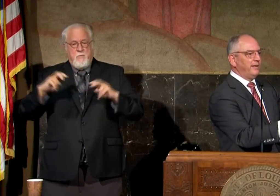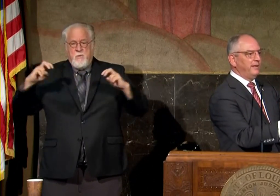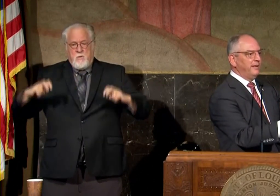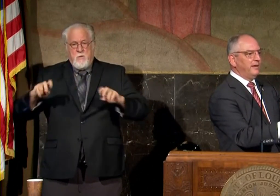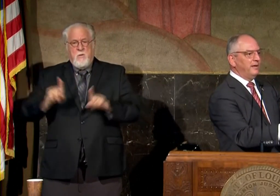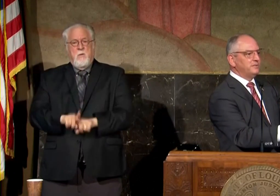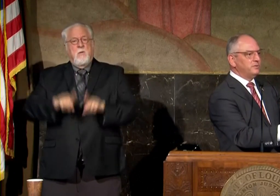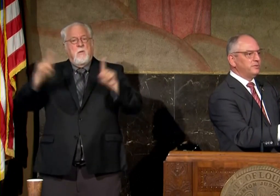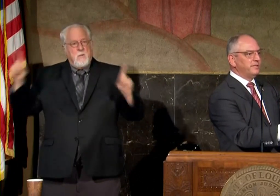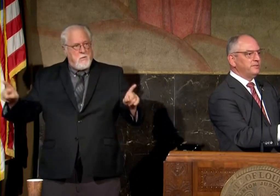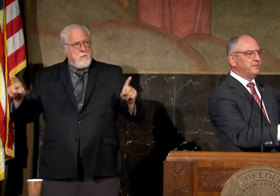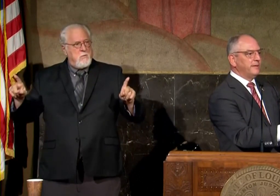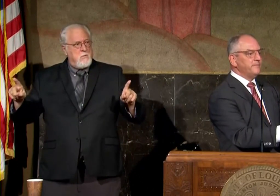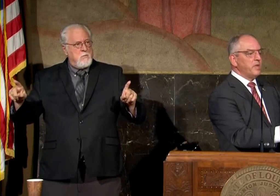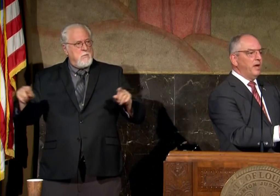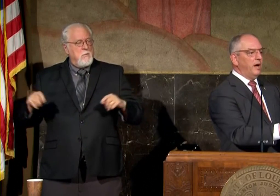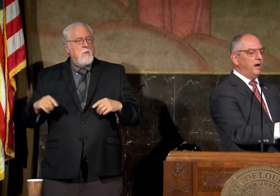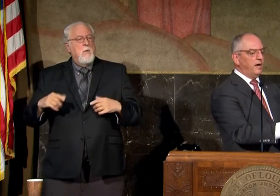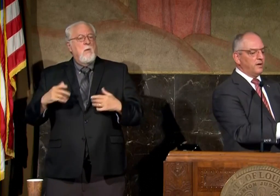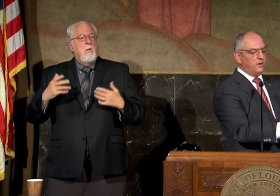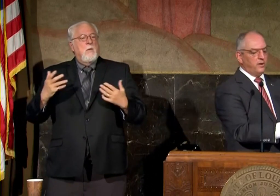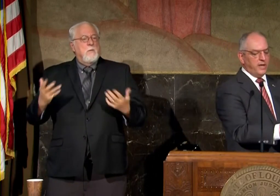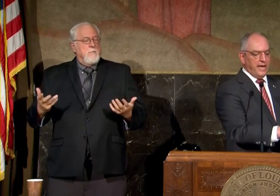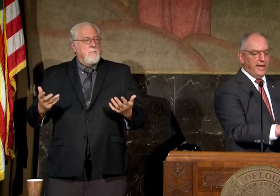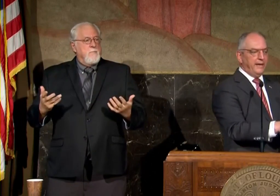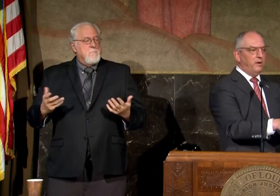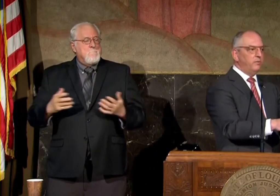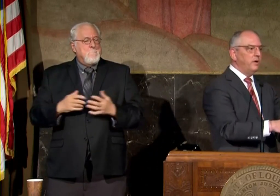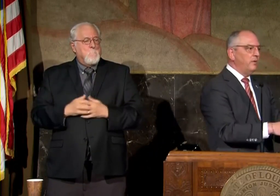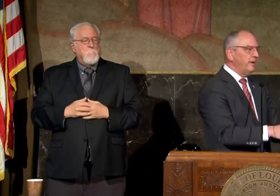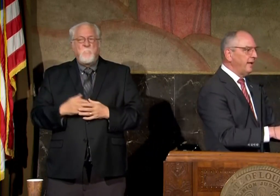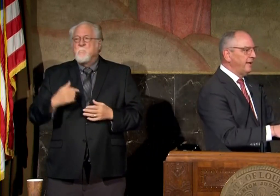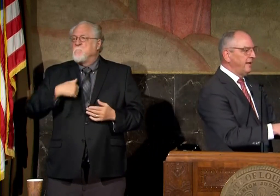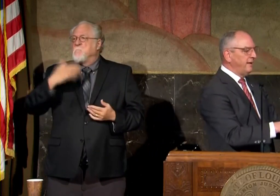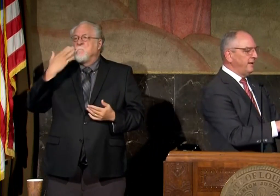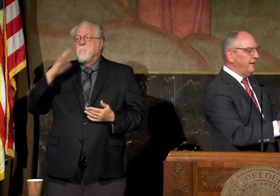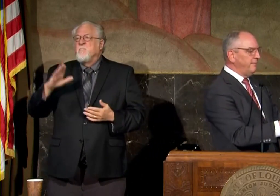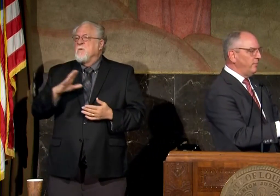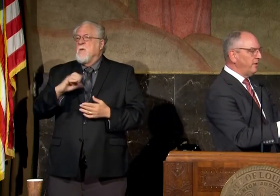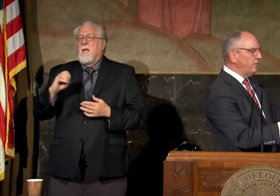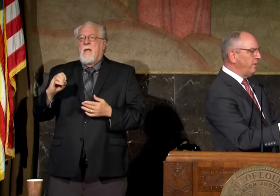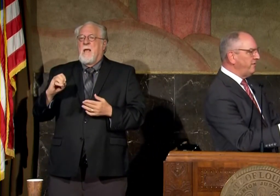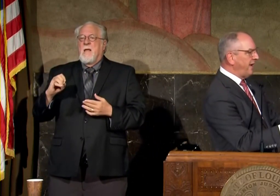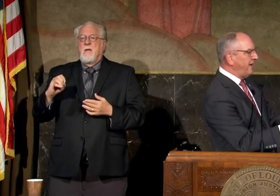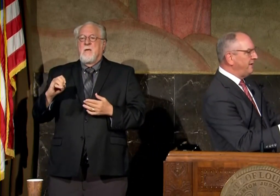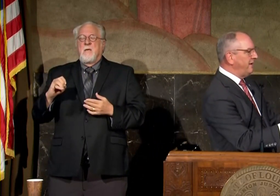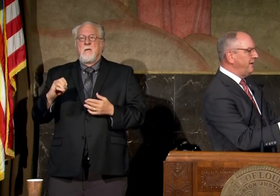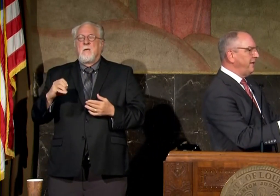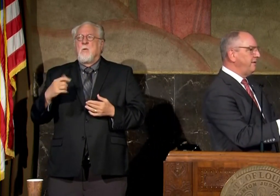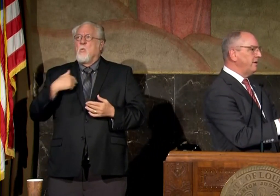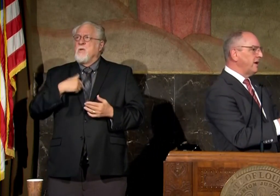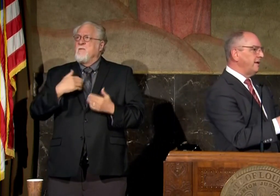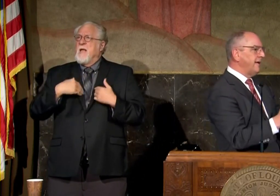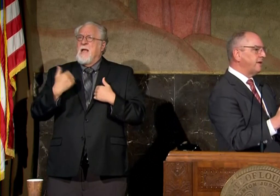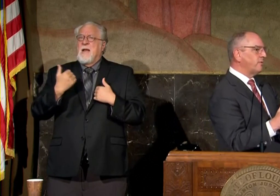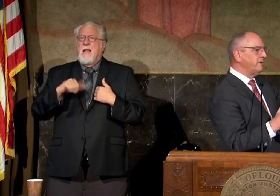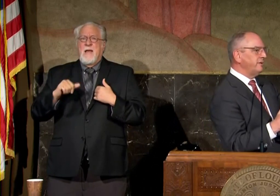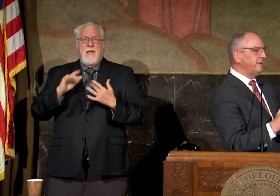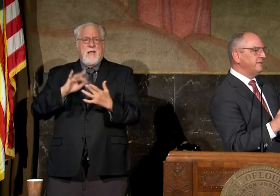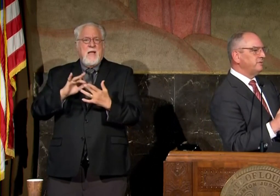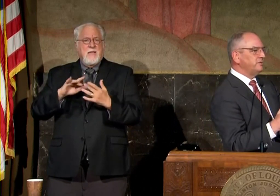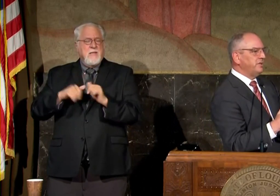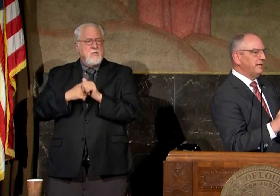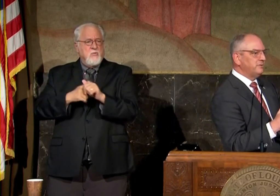adequately uh social distancing uh i don't know and and and uh whether we've had any contact